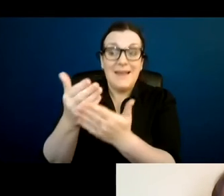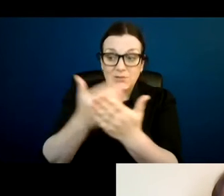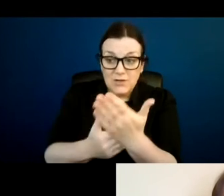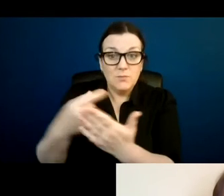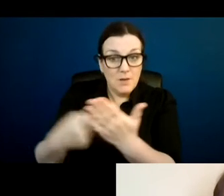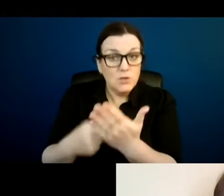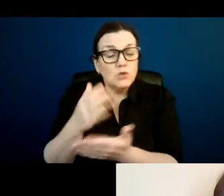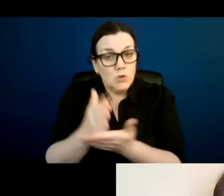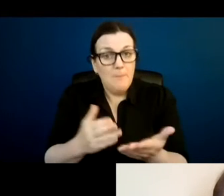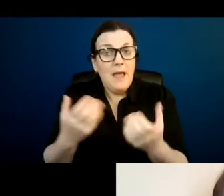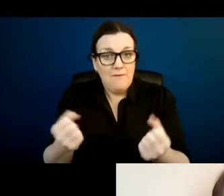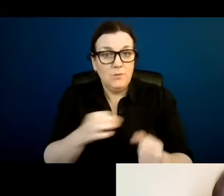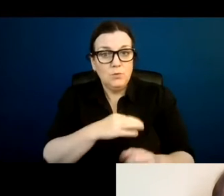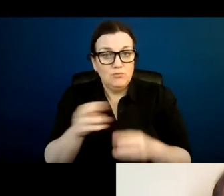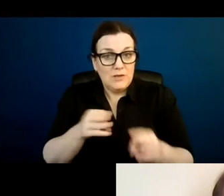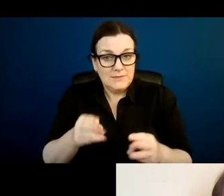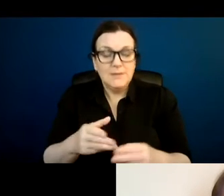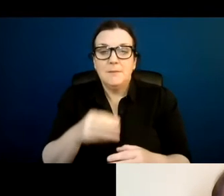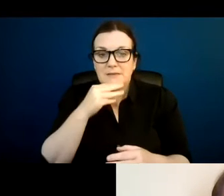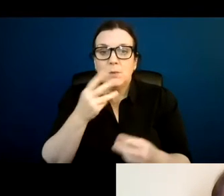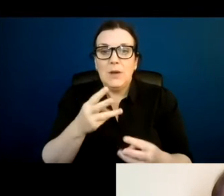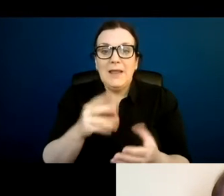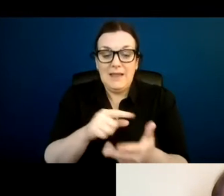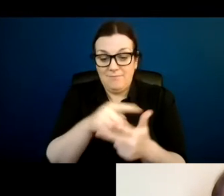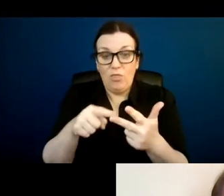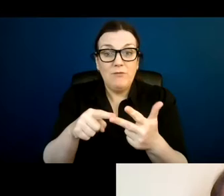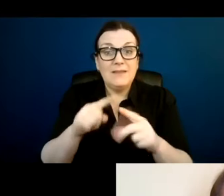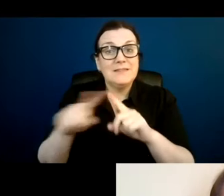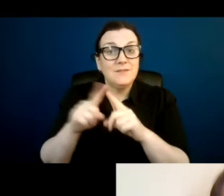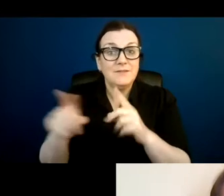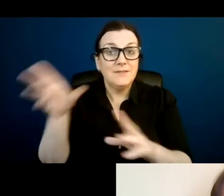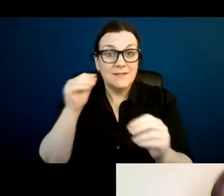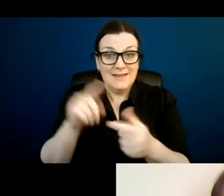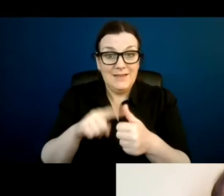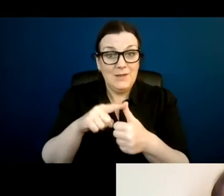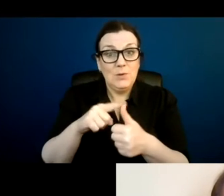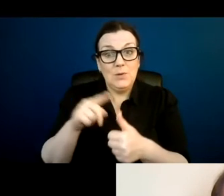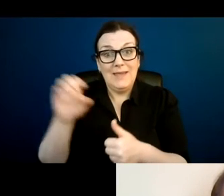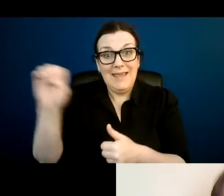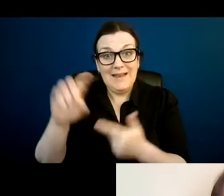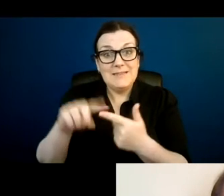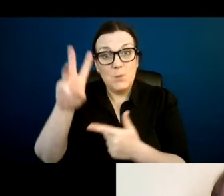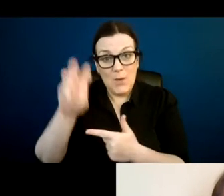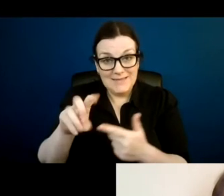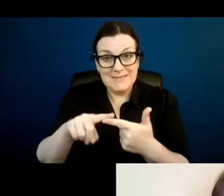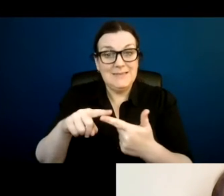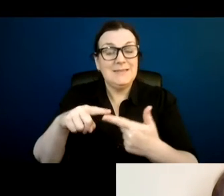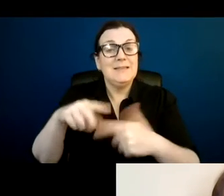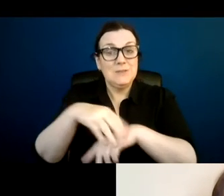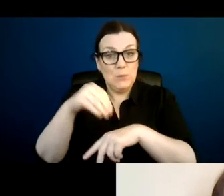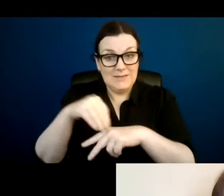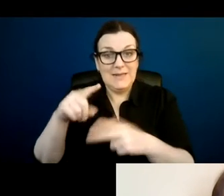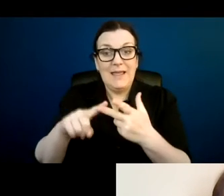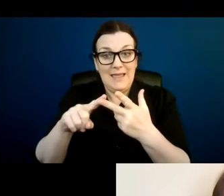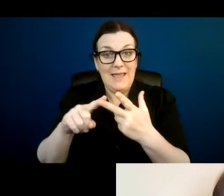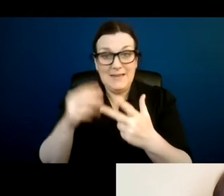So we are now going to hear from three such jurisdictions, England and Wales, Sweden and the US. So